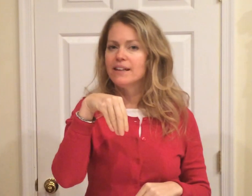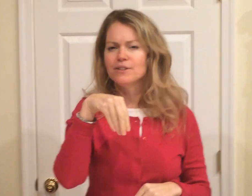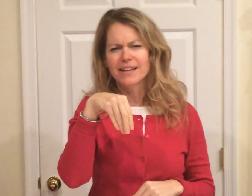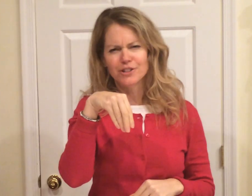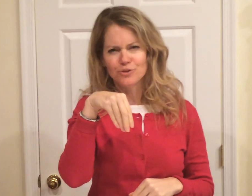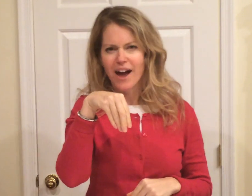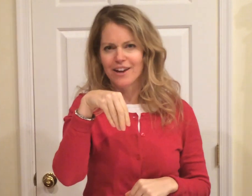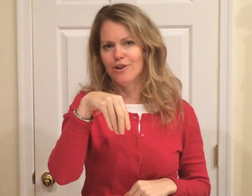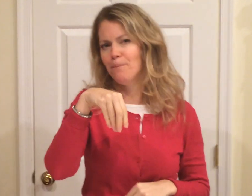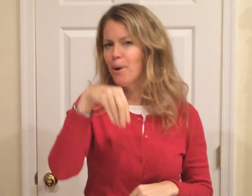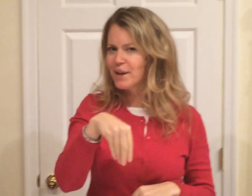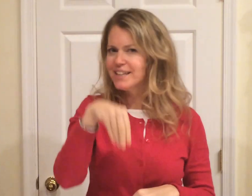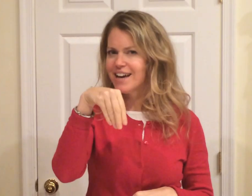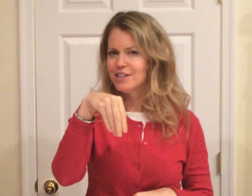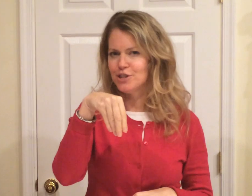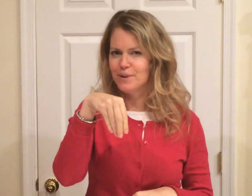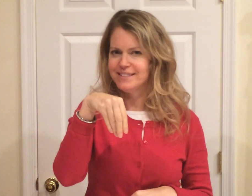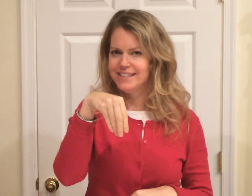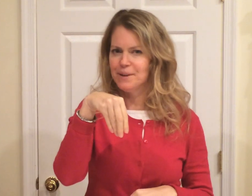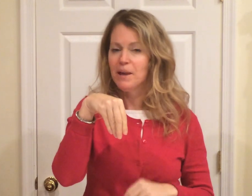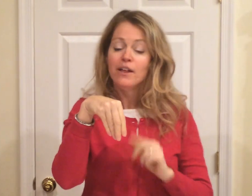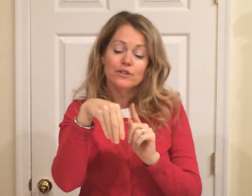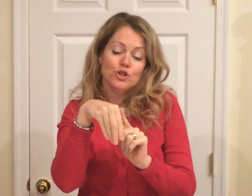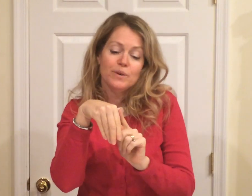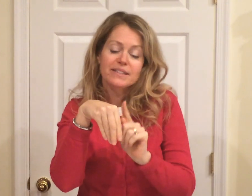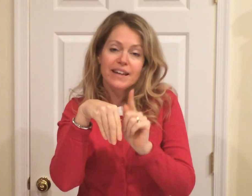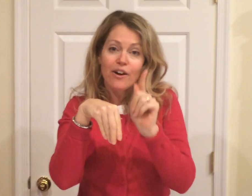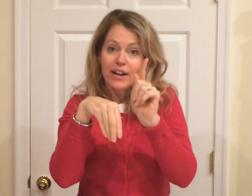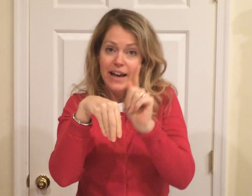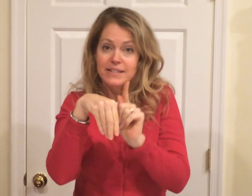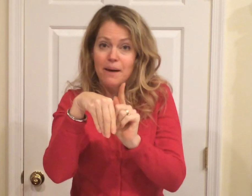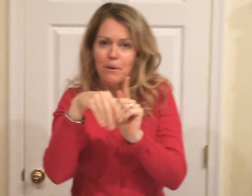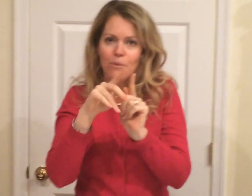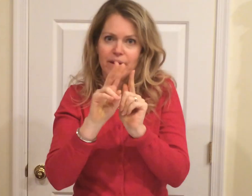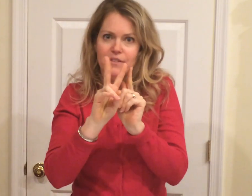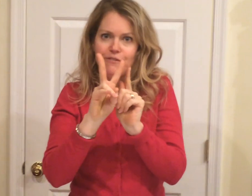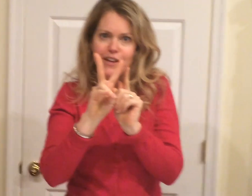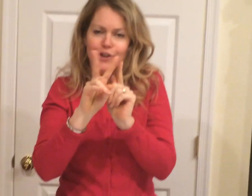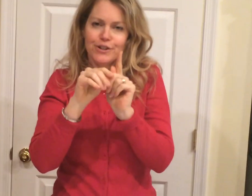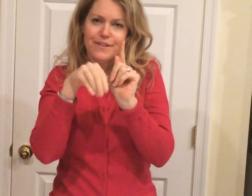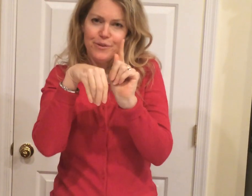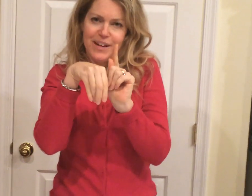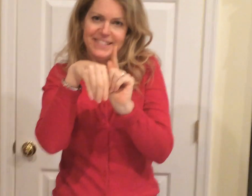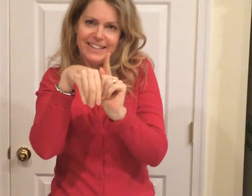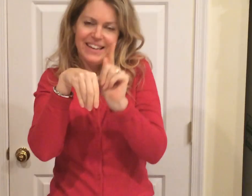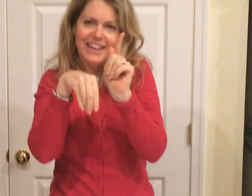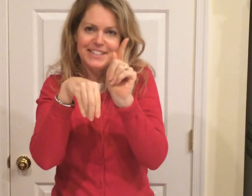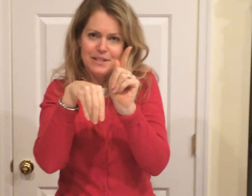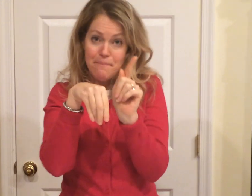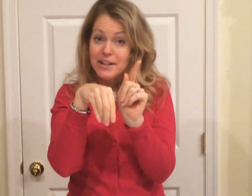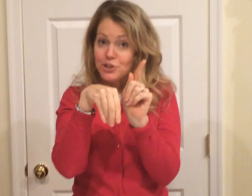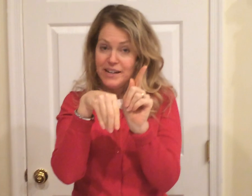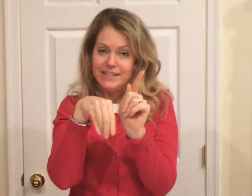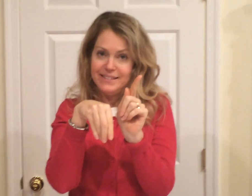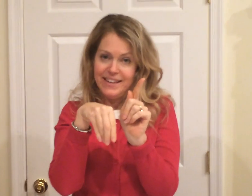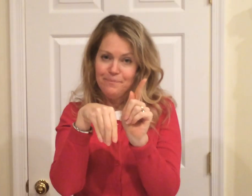looks like a triangle poking down into the Red Sea. The Suez Canal connects up on one of the fingers of the Red Sea into the Mediterranean Sea.